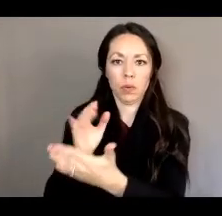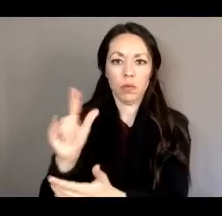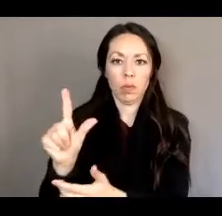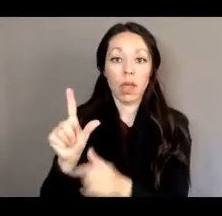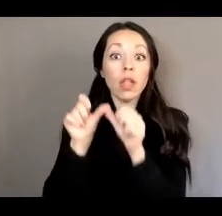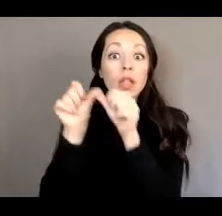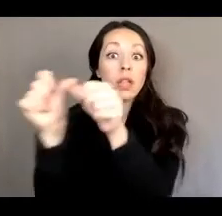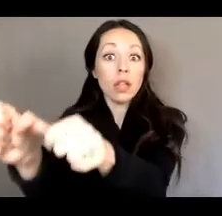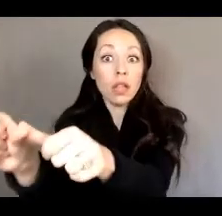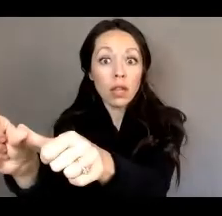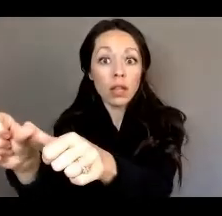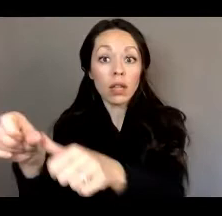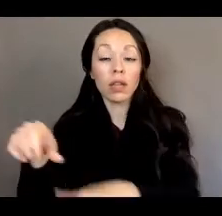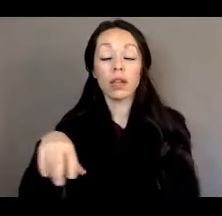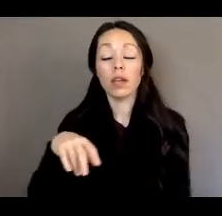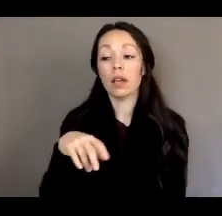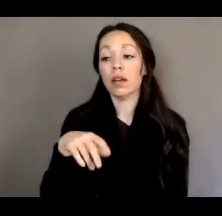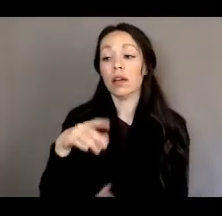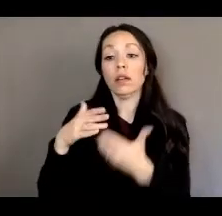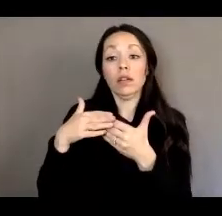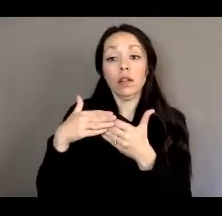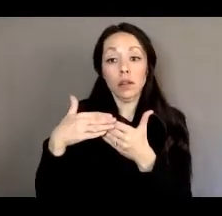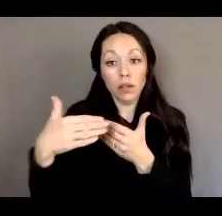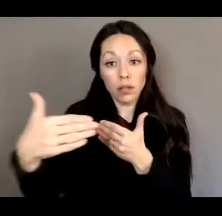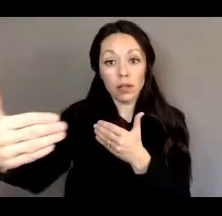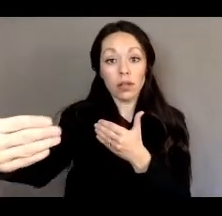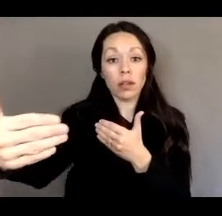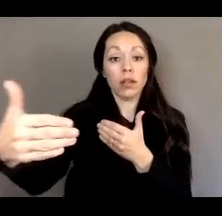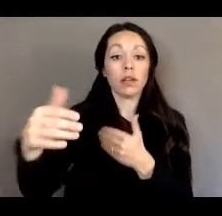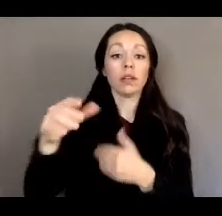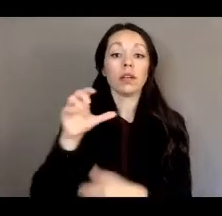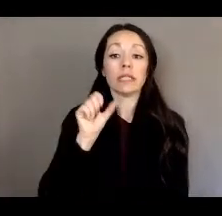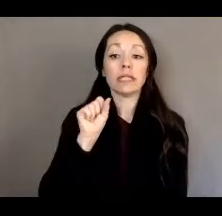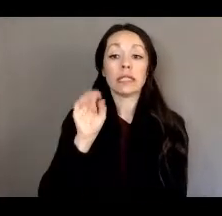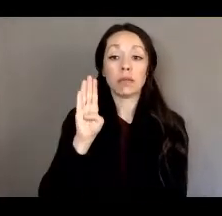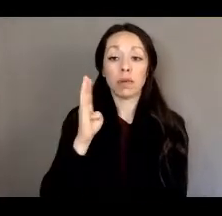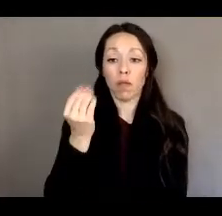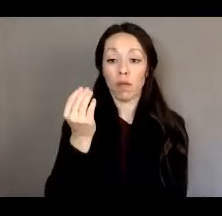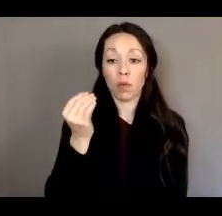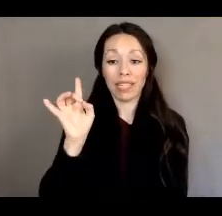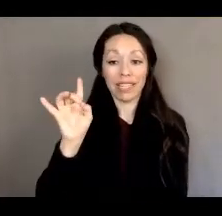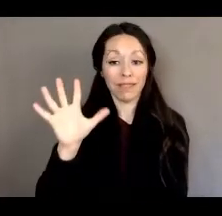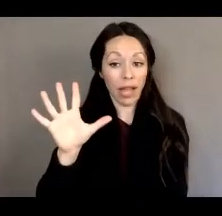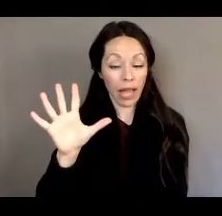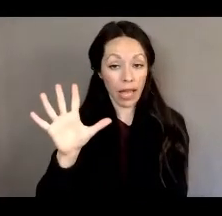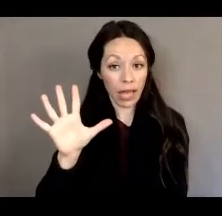forward in the legislative process, Senate bill 1485.